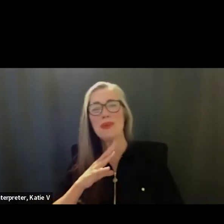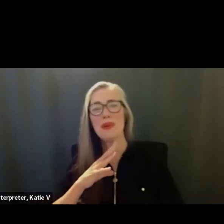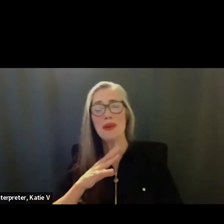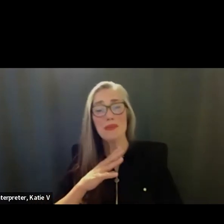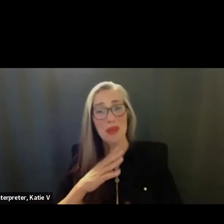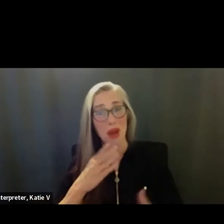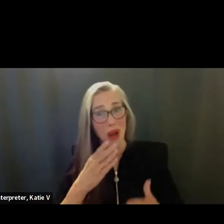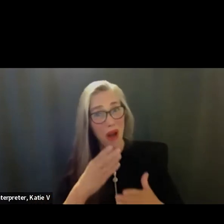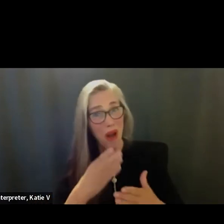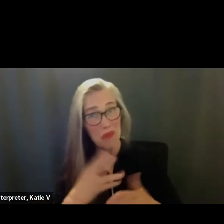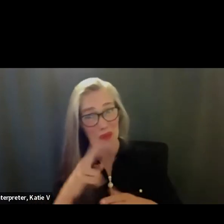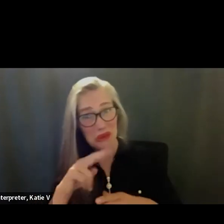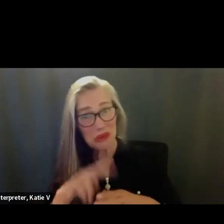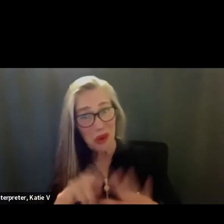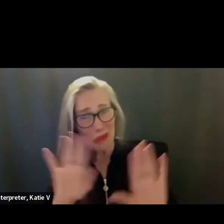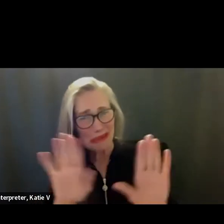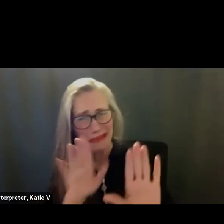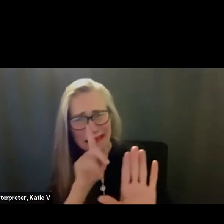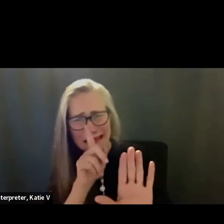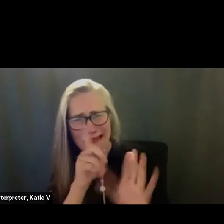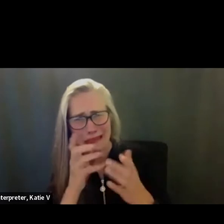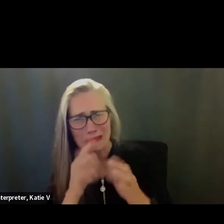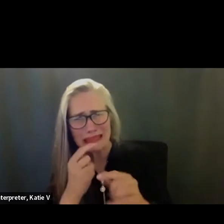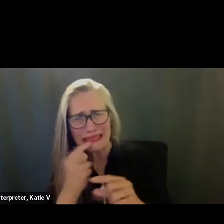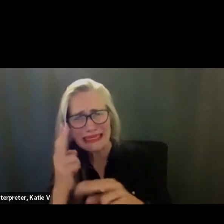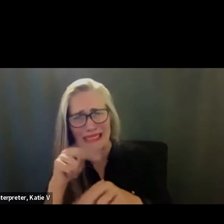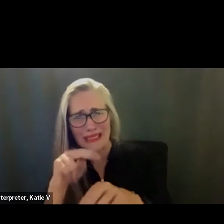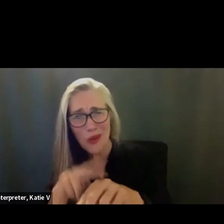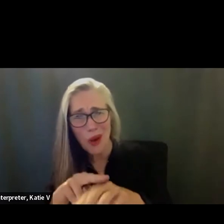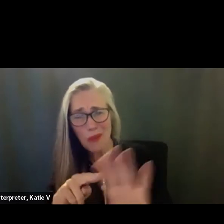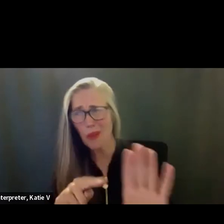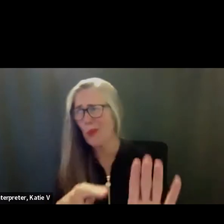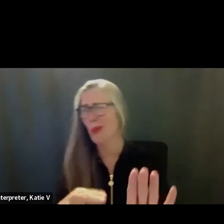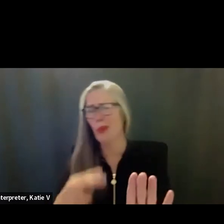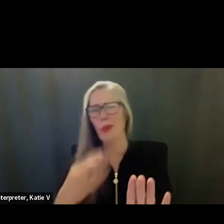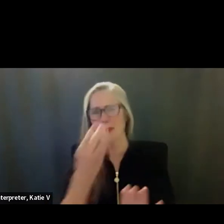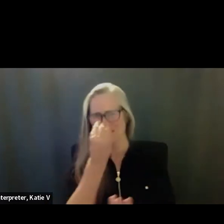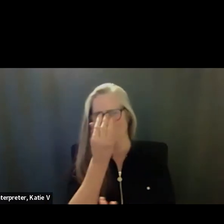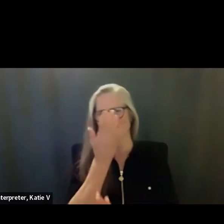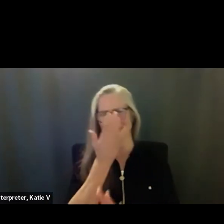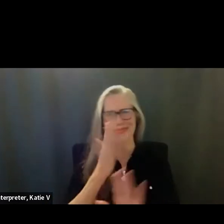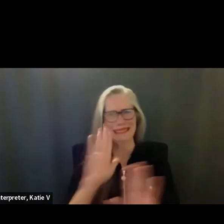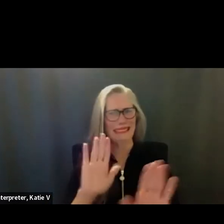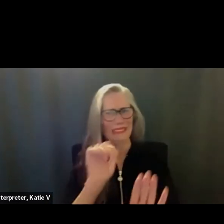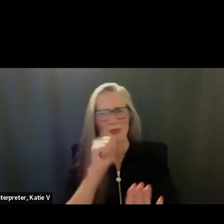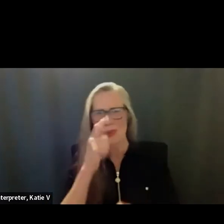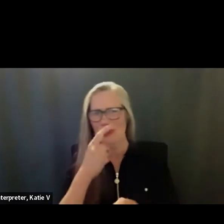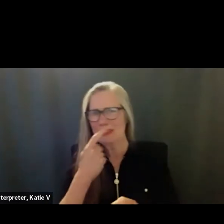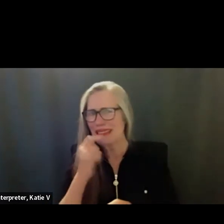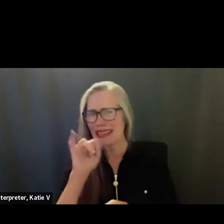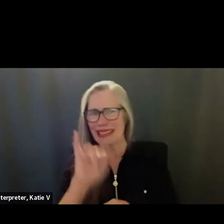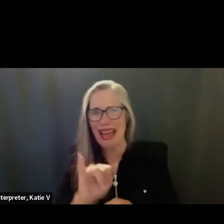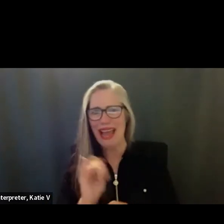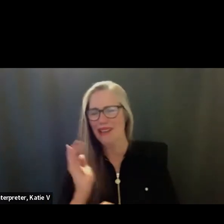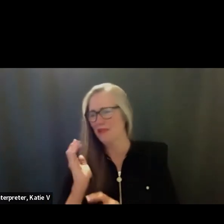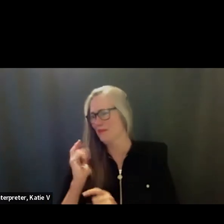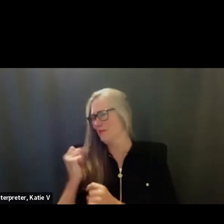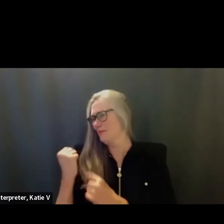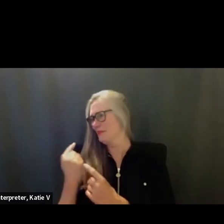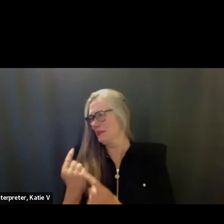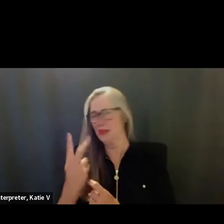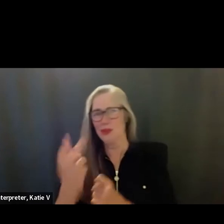normal, but I hate to even try to say the word normal. I've learned my lesson in the last two years, so that is hard to come by these days.